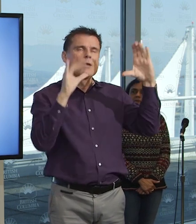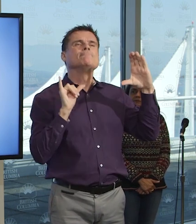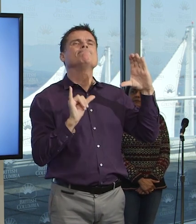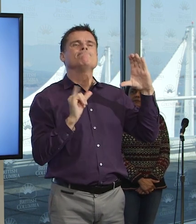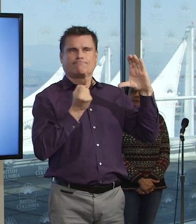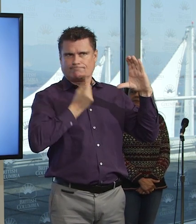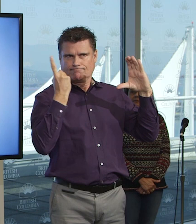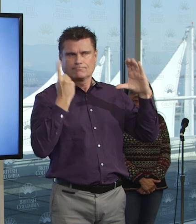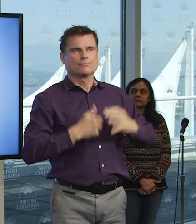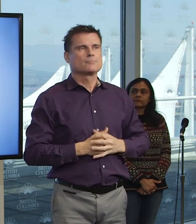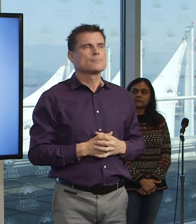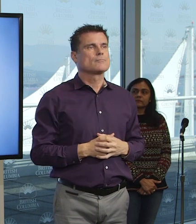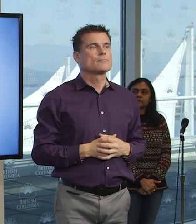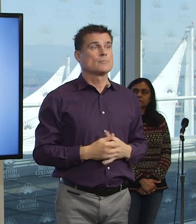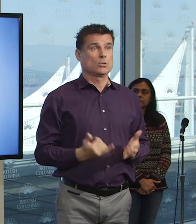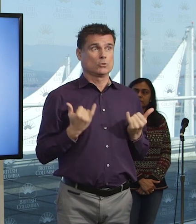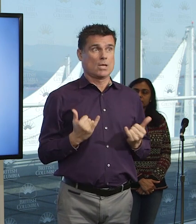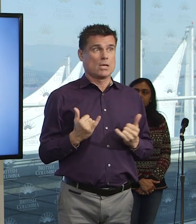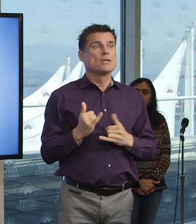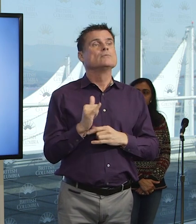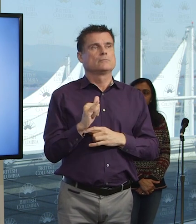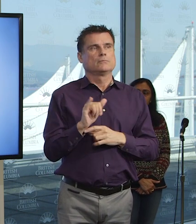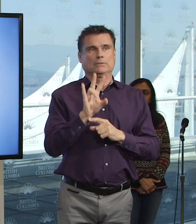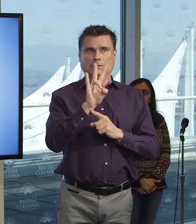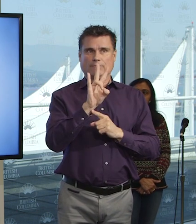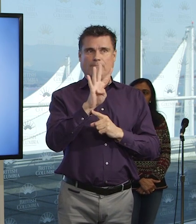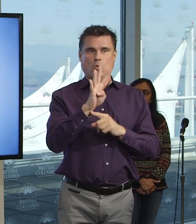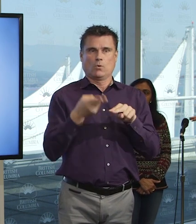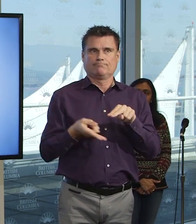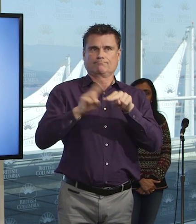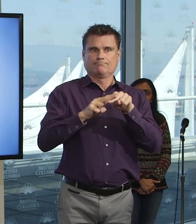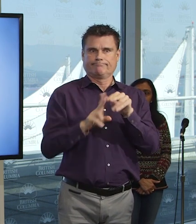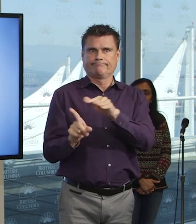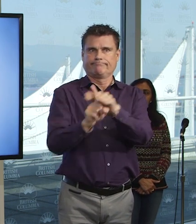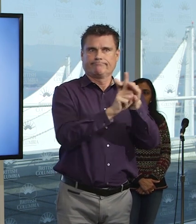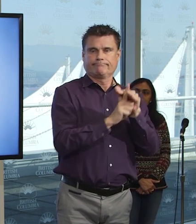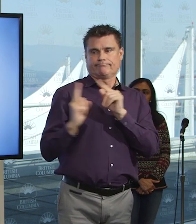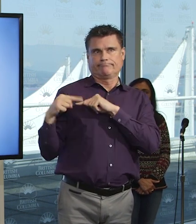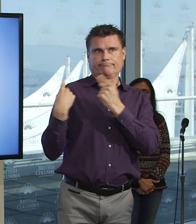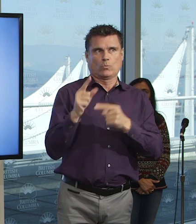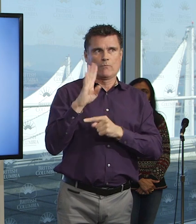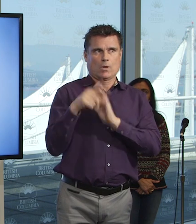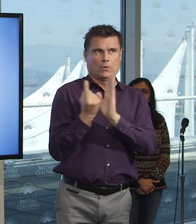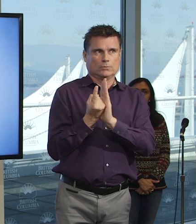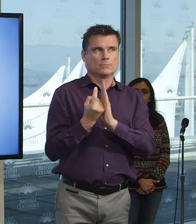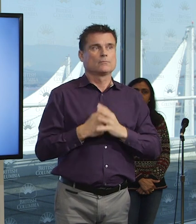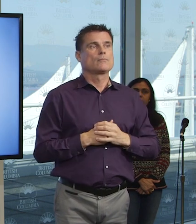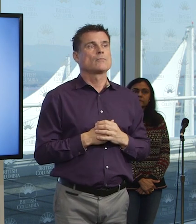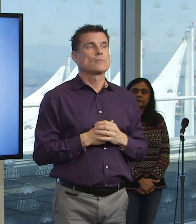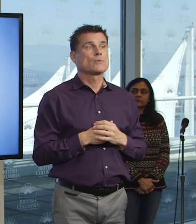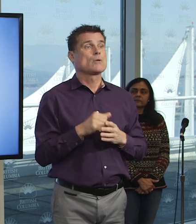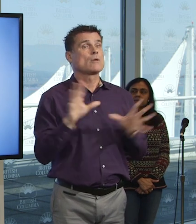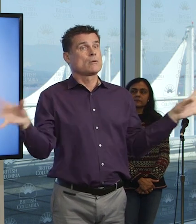new test positive cases today, giving us a total of 424 people in our province who